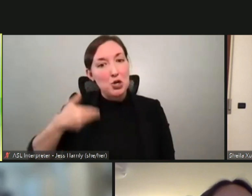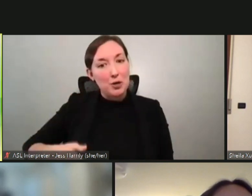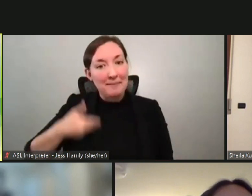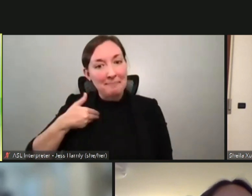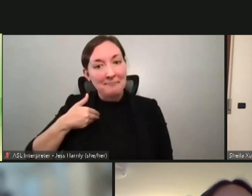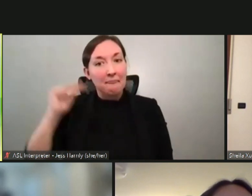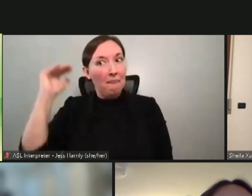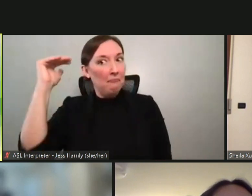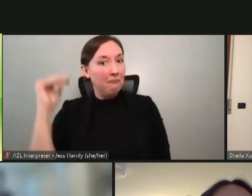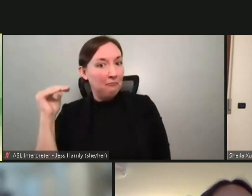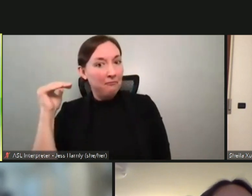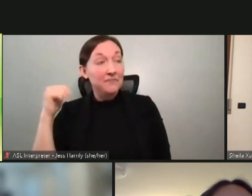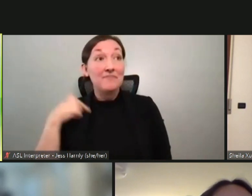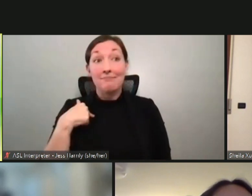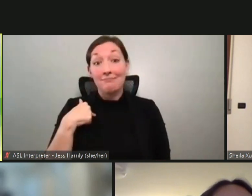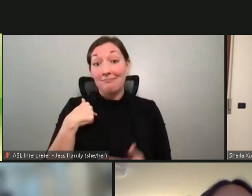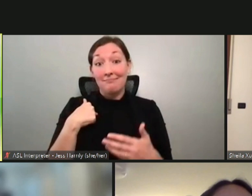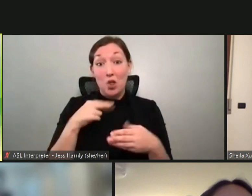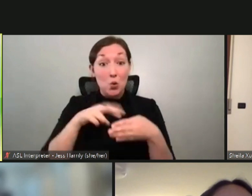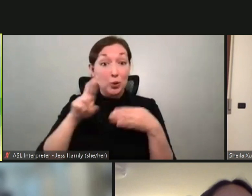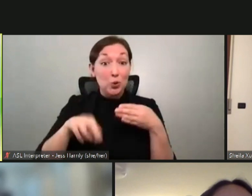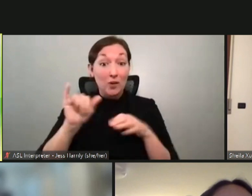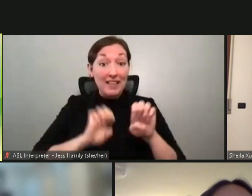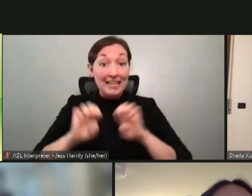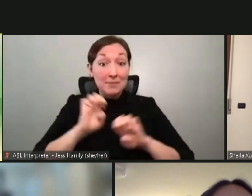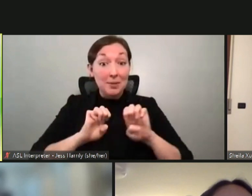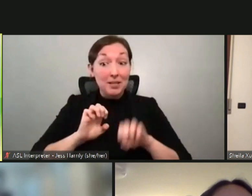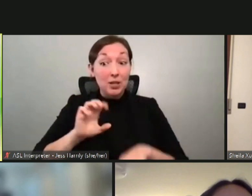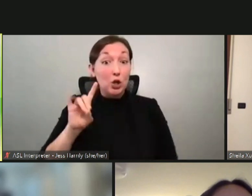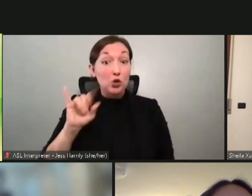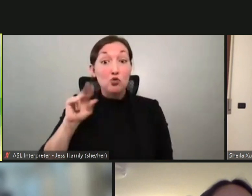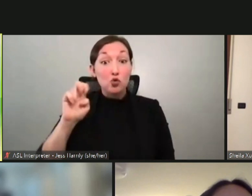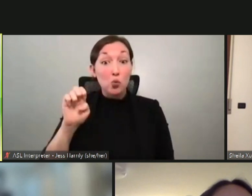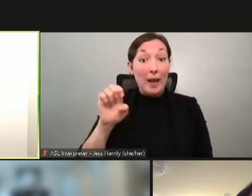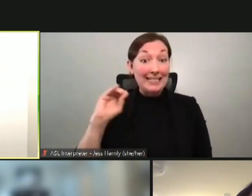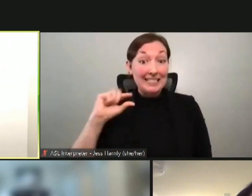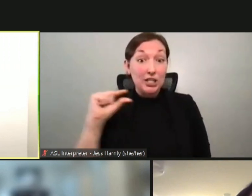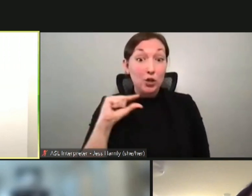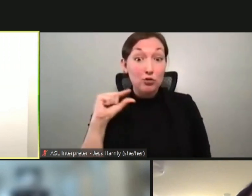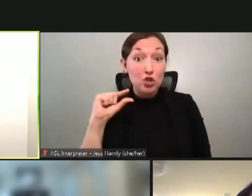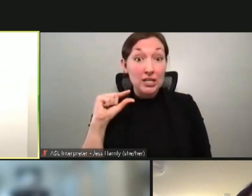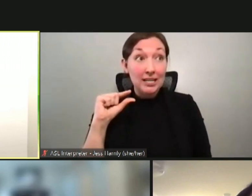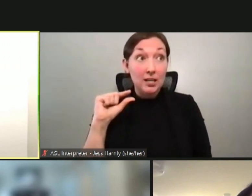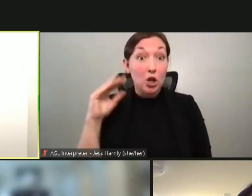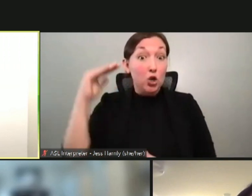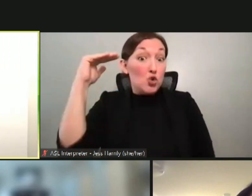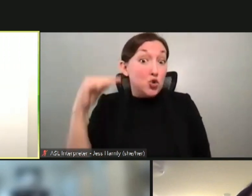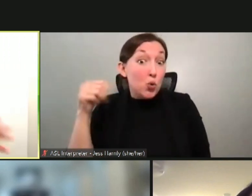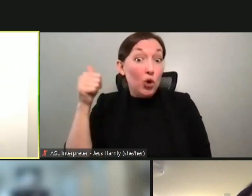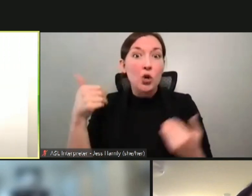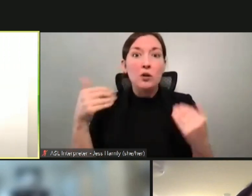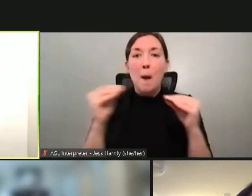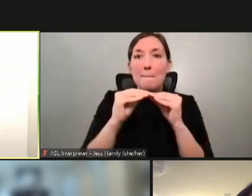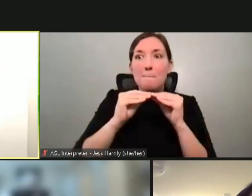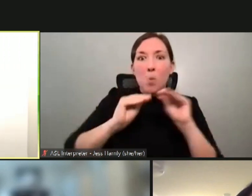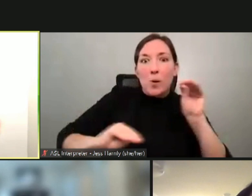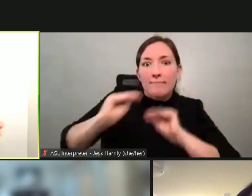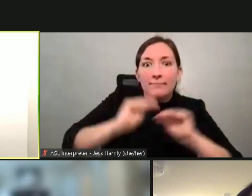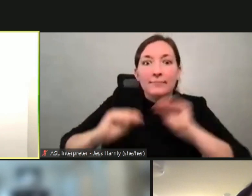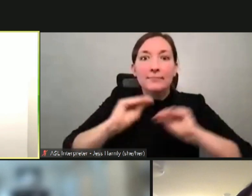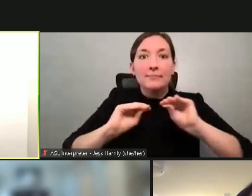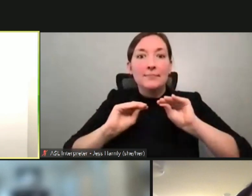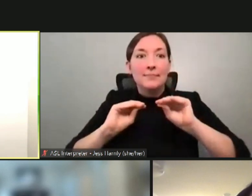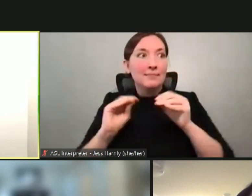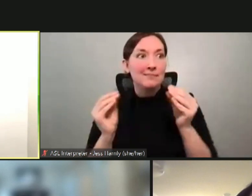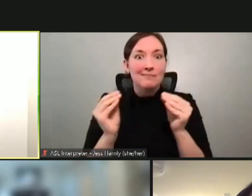we found out was Dwayne in a zero G environment was shorter, has more nimble. He's more dexterity. He's got more